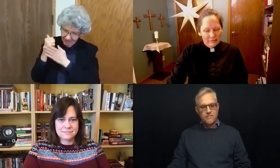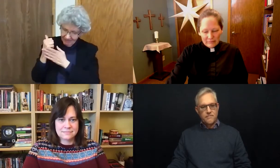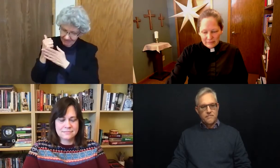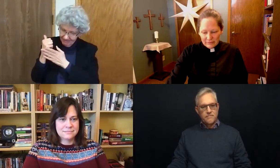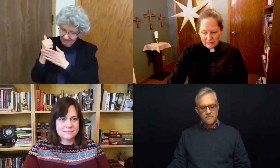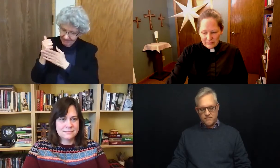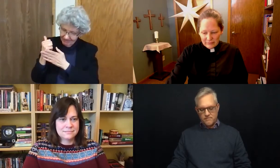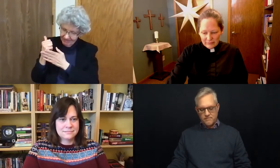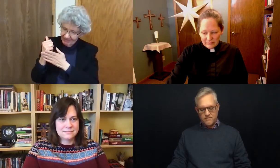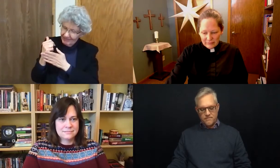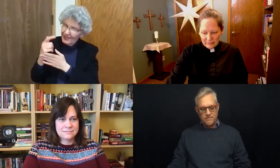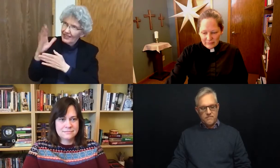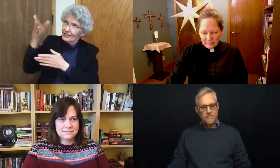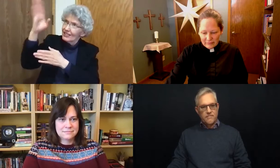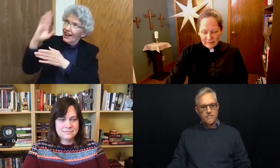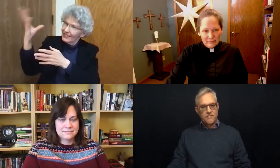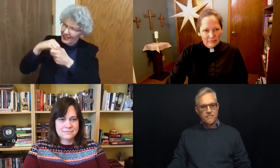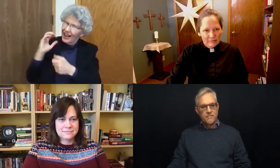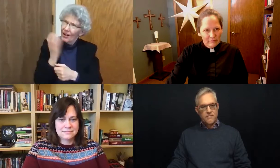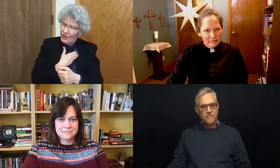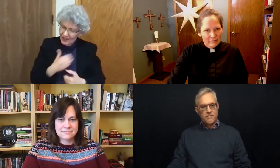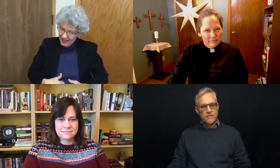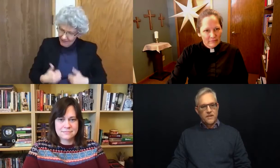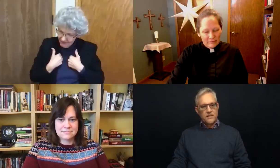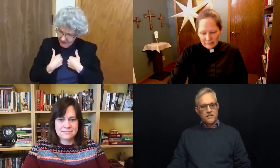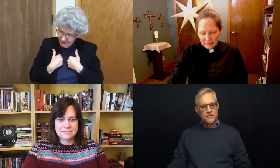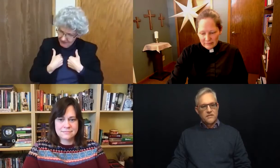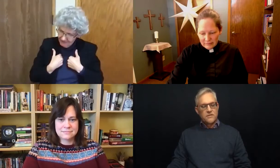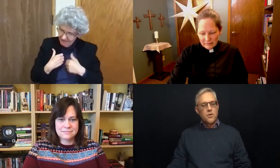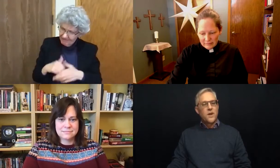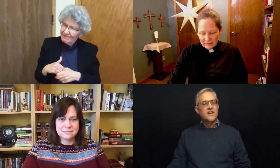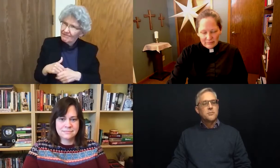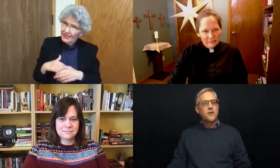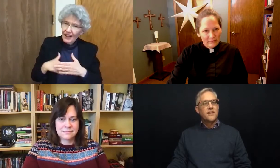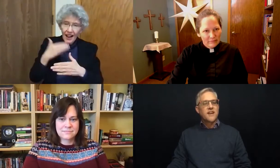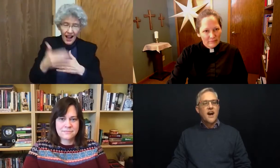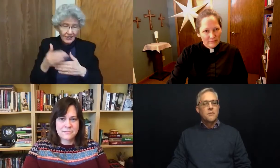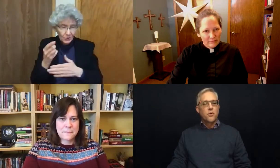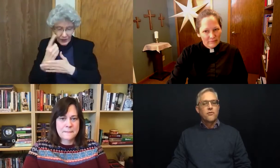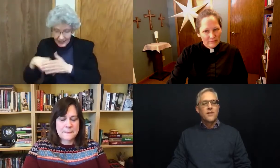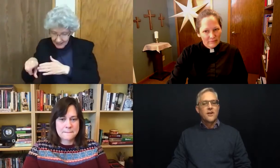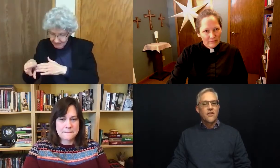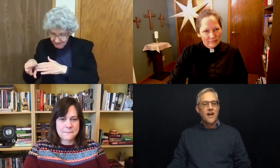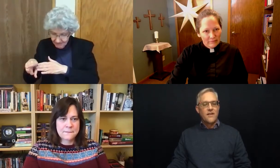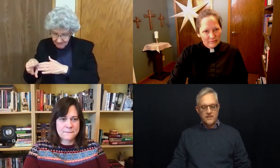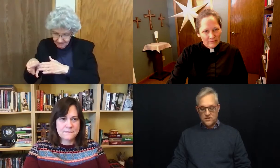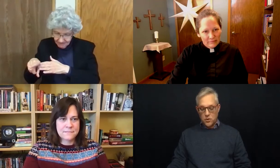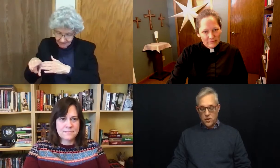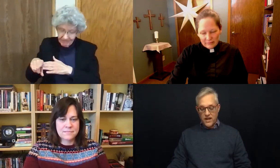that we can experience God more fully in our lives. And so next